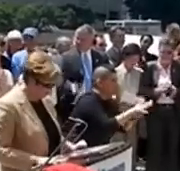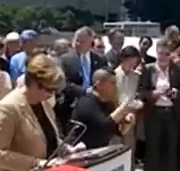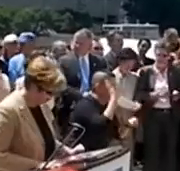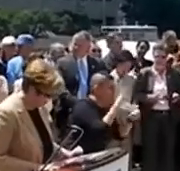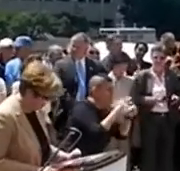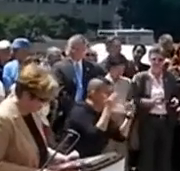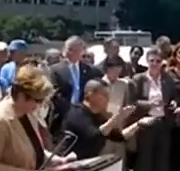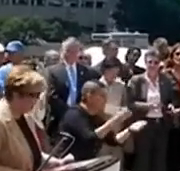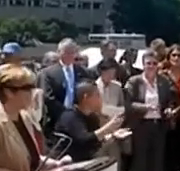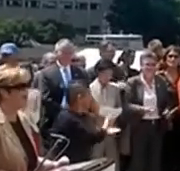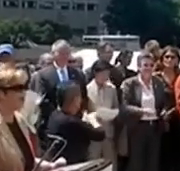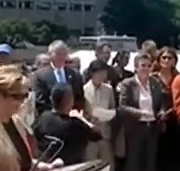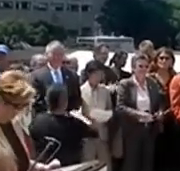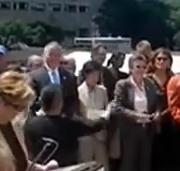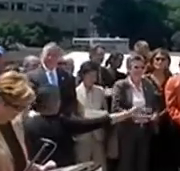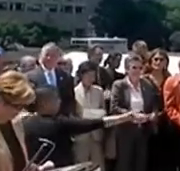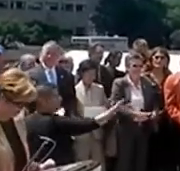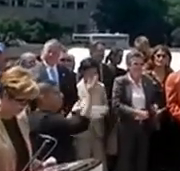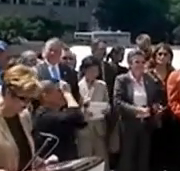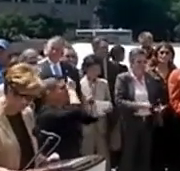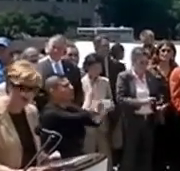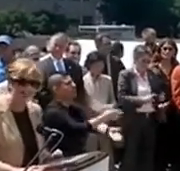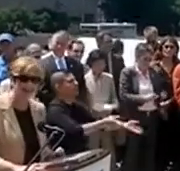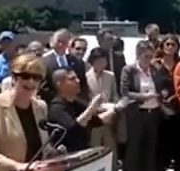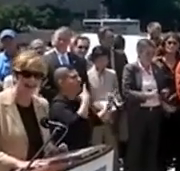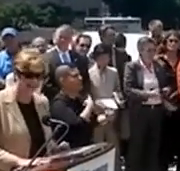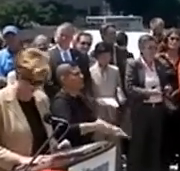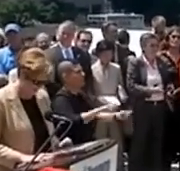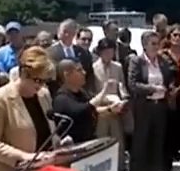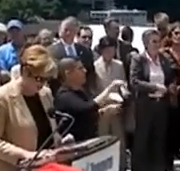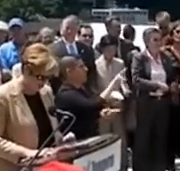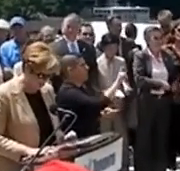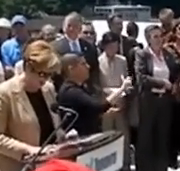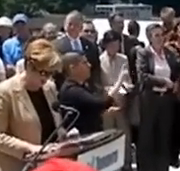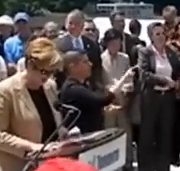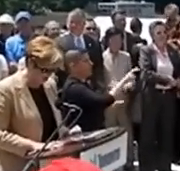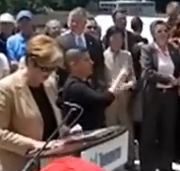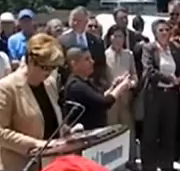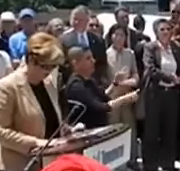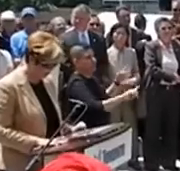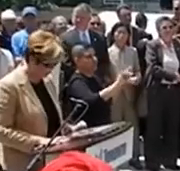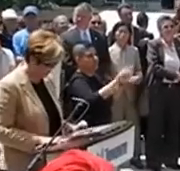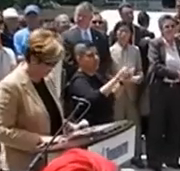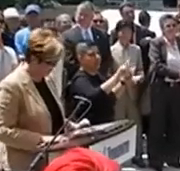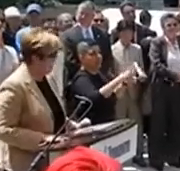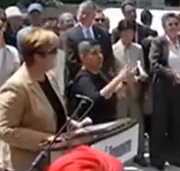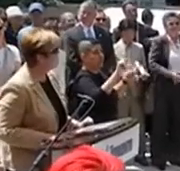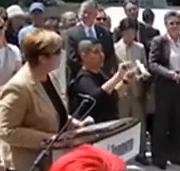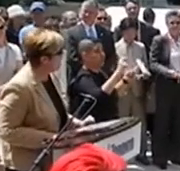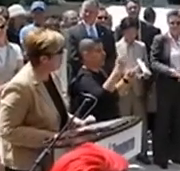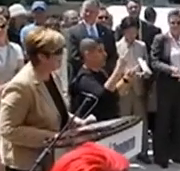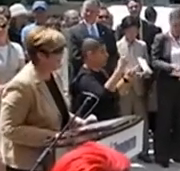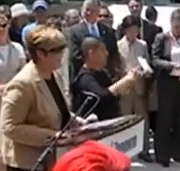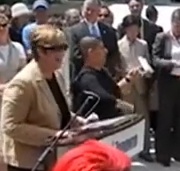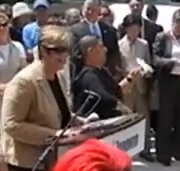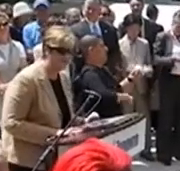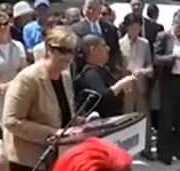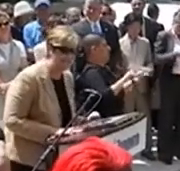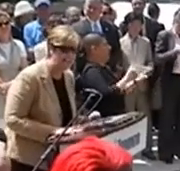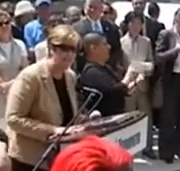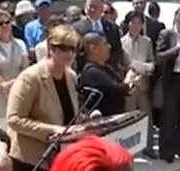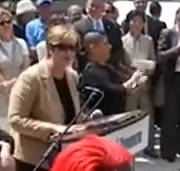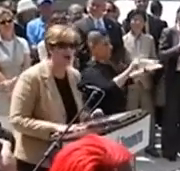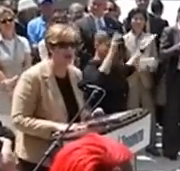To hereby proclaim June 22nd to July 1st, 2012 as Pride Week in